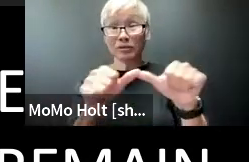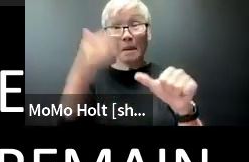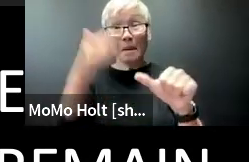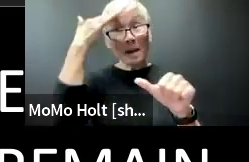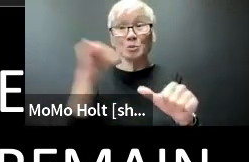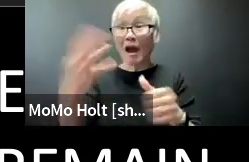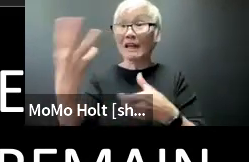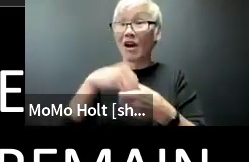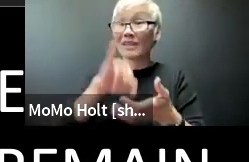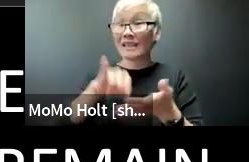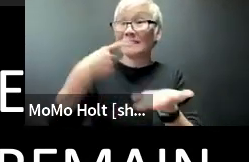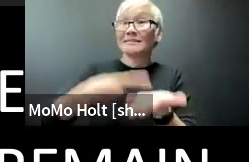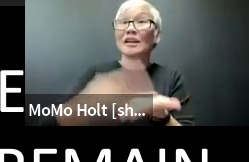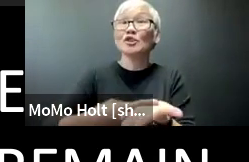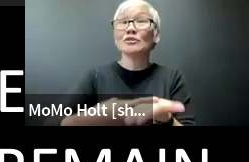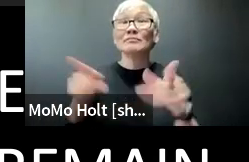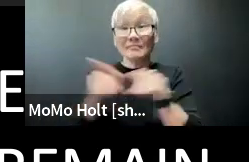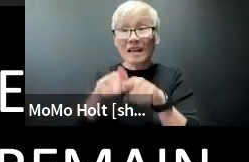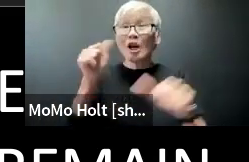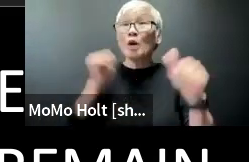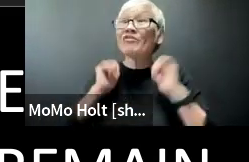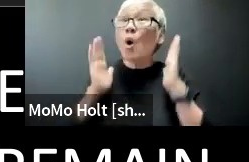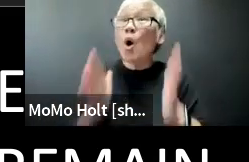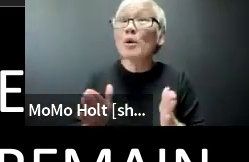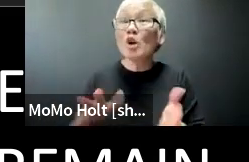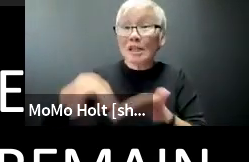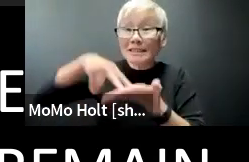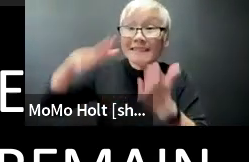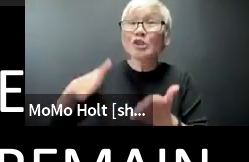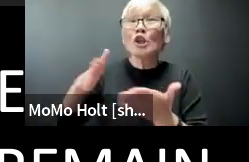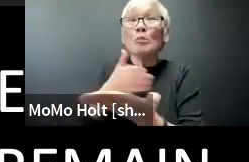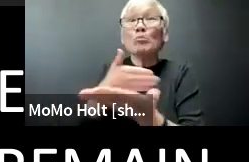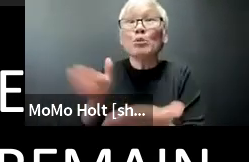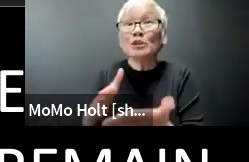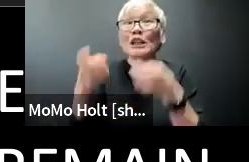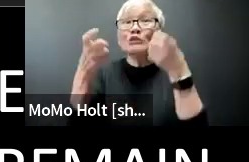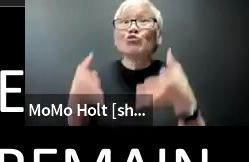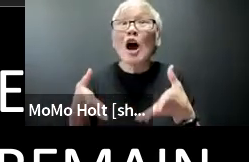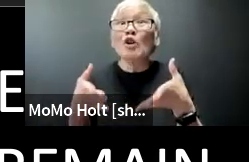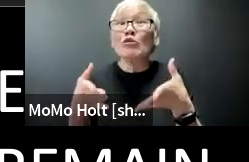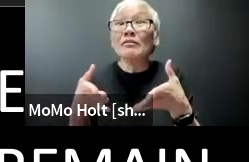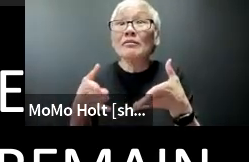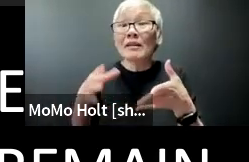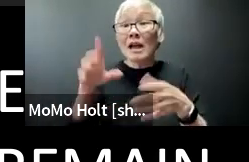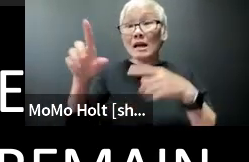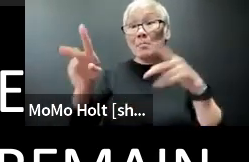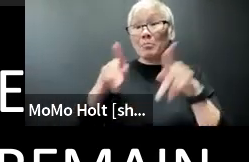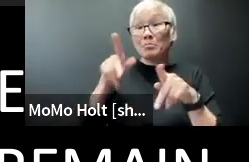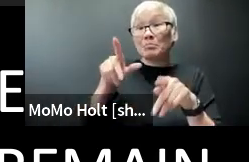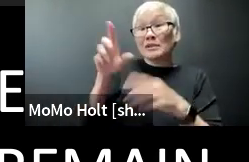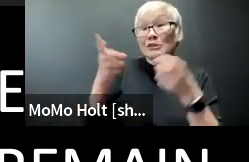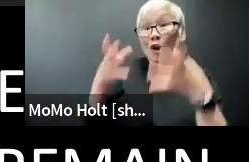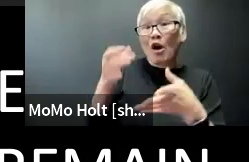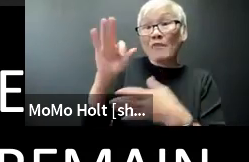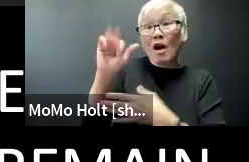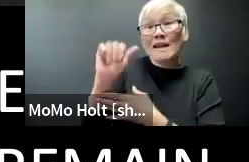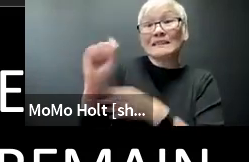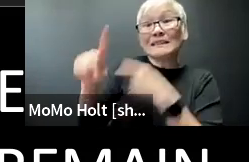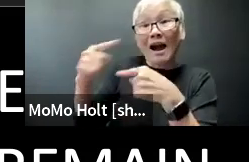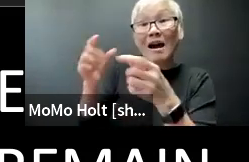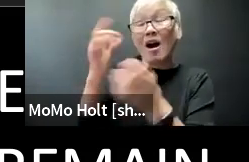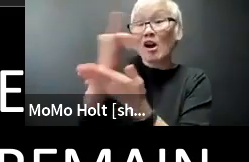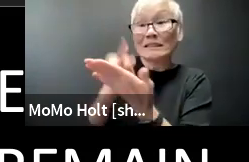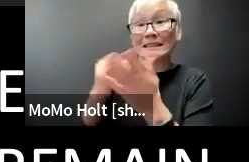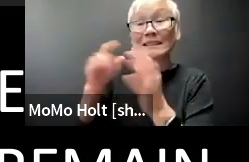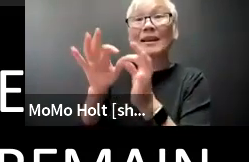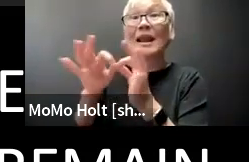so the problem continues because not everyone is involved in the discussion the performers the directors the